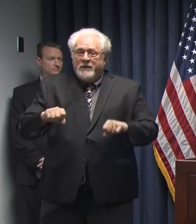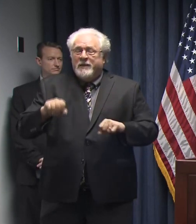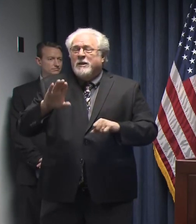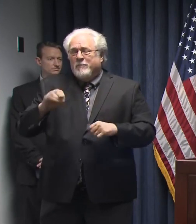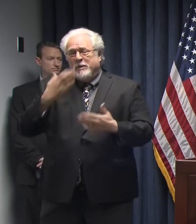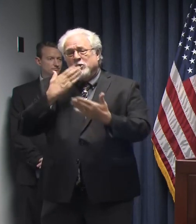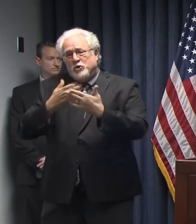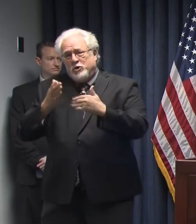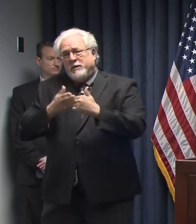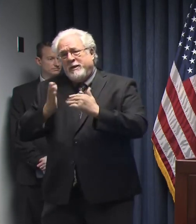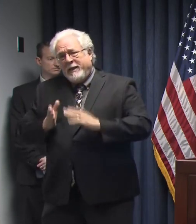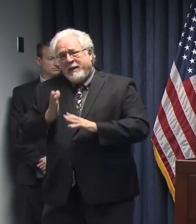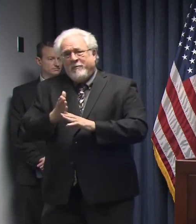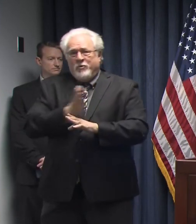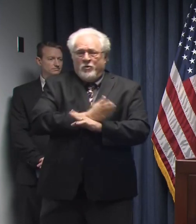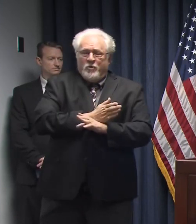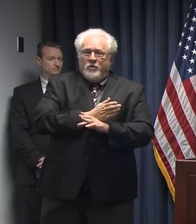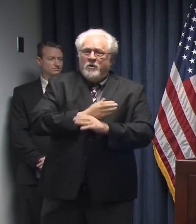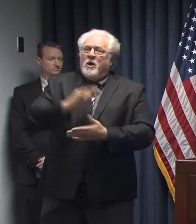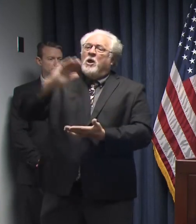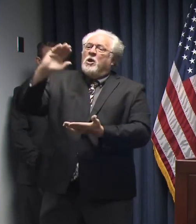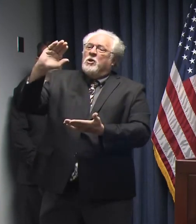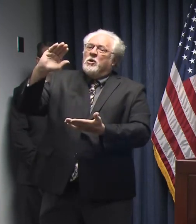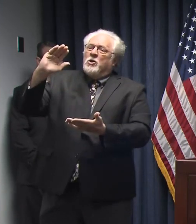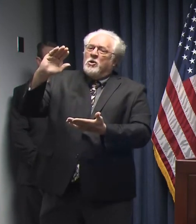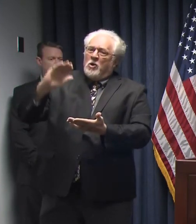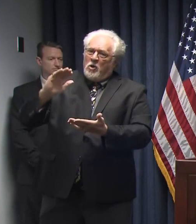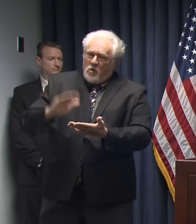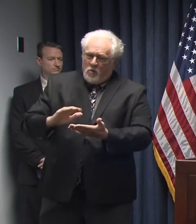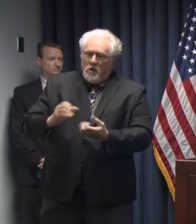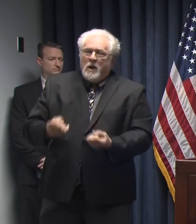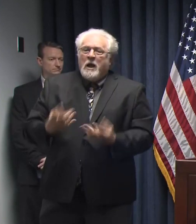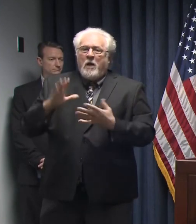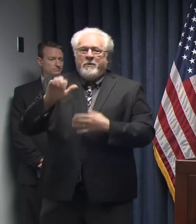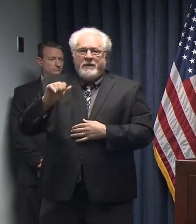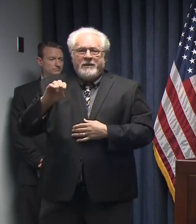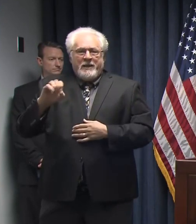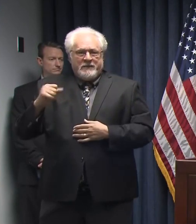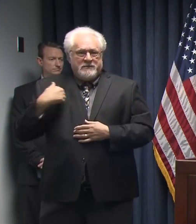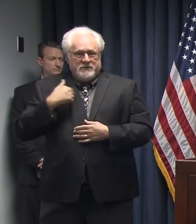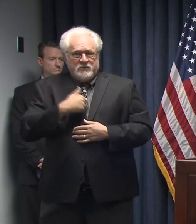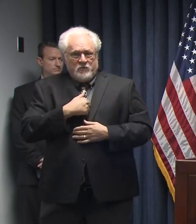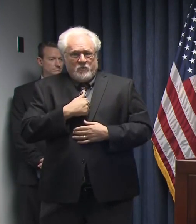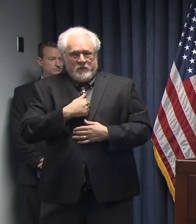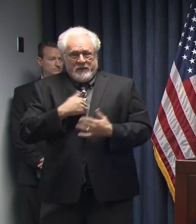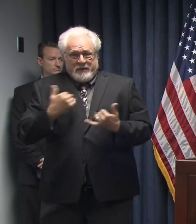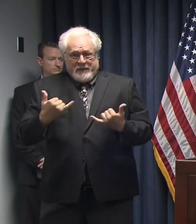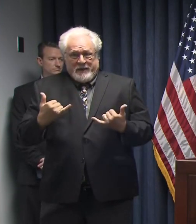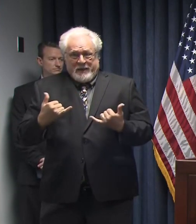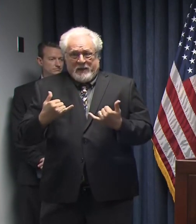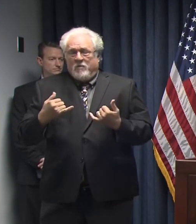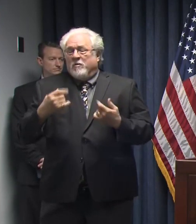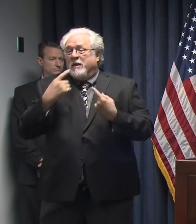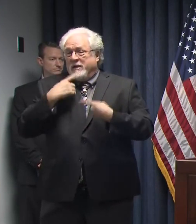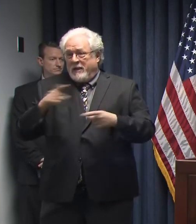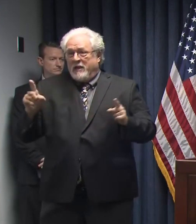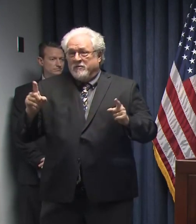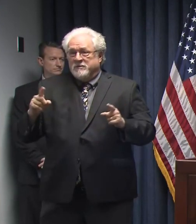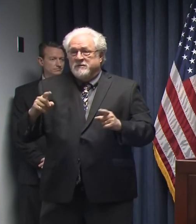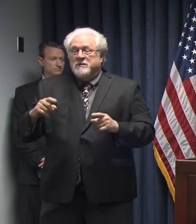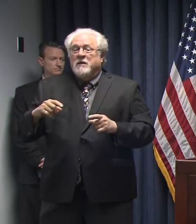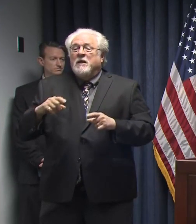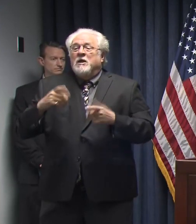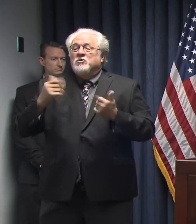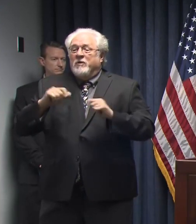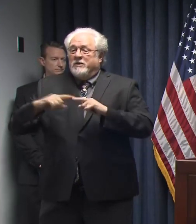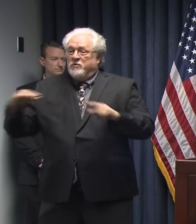to lower the number of cases that we are announcing every day to start to flatten